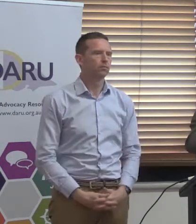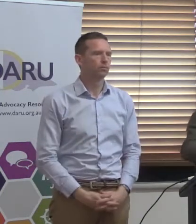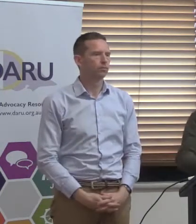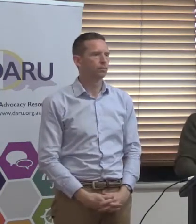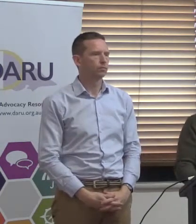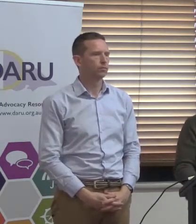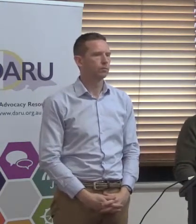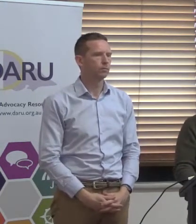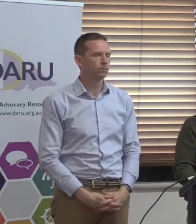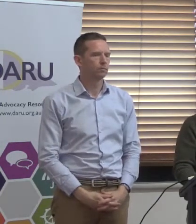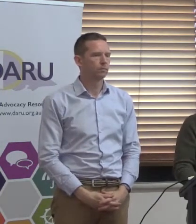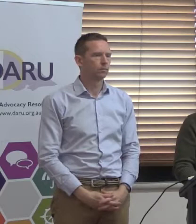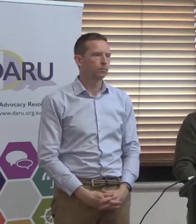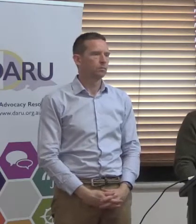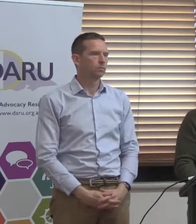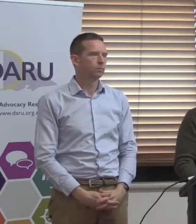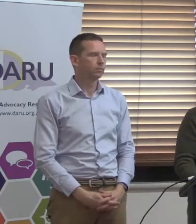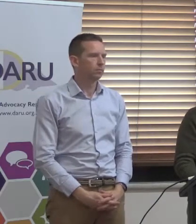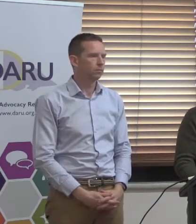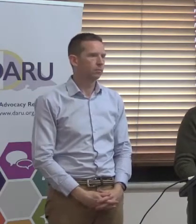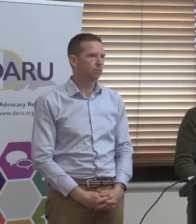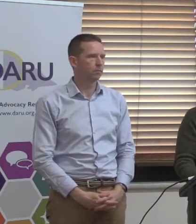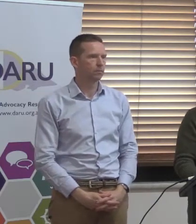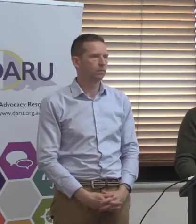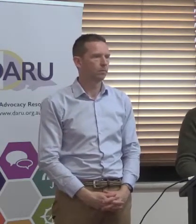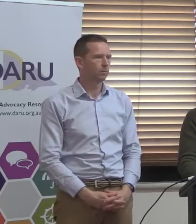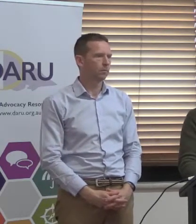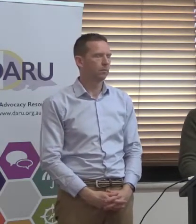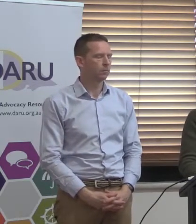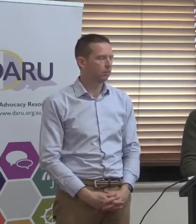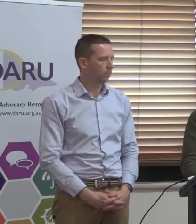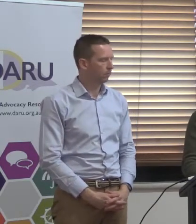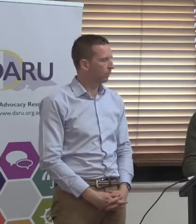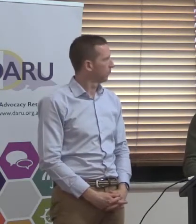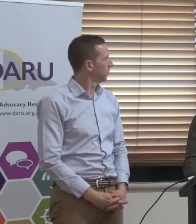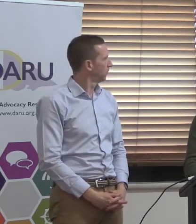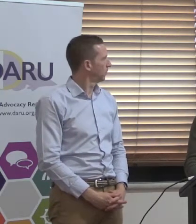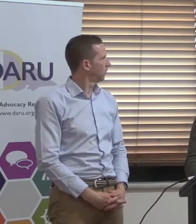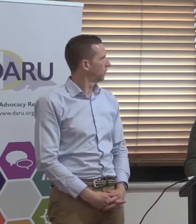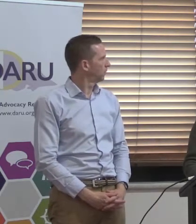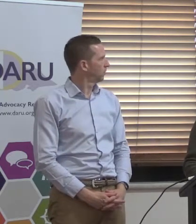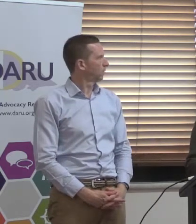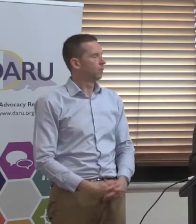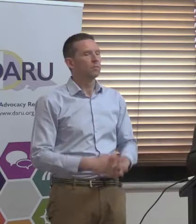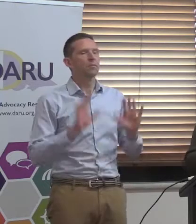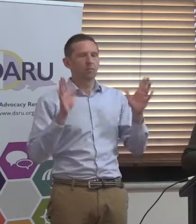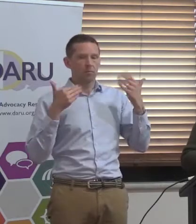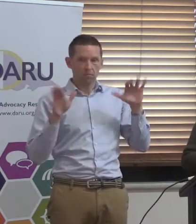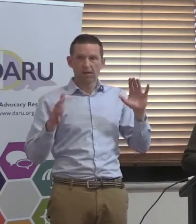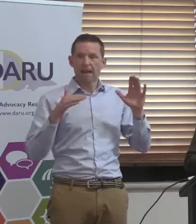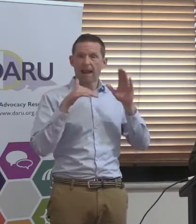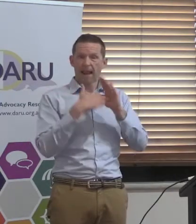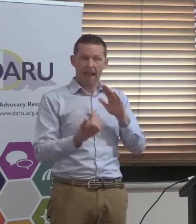Anyway, so what I'd like to do is just, having done that, take any